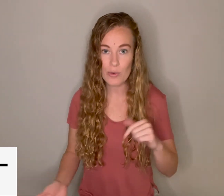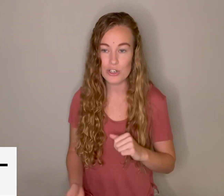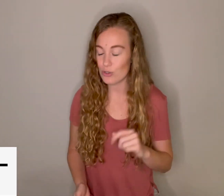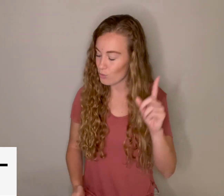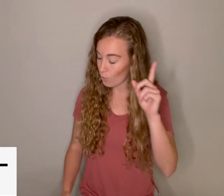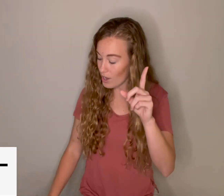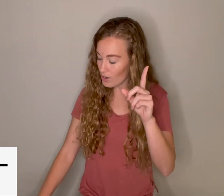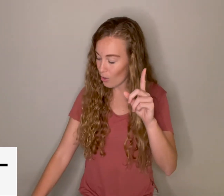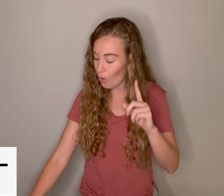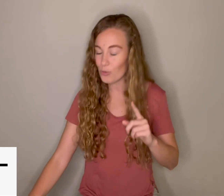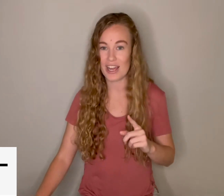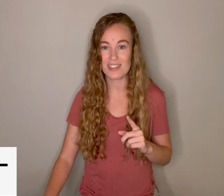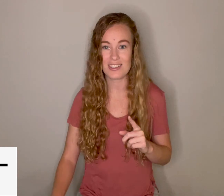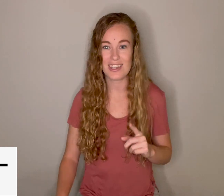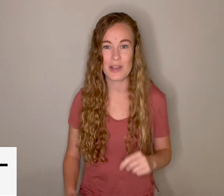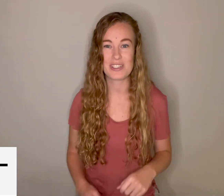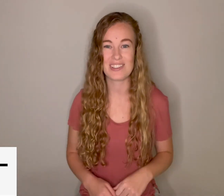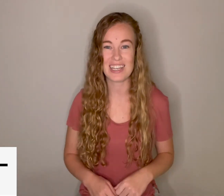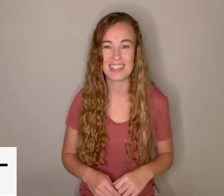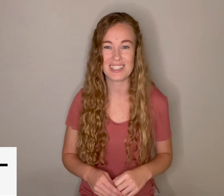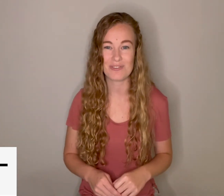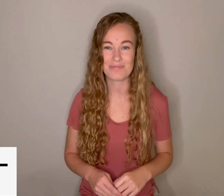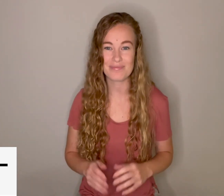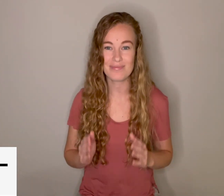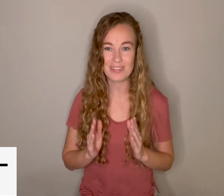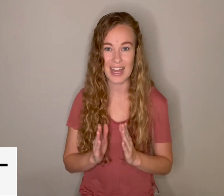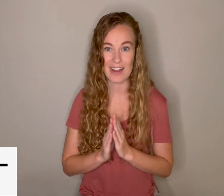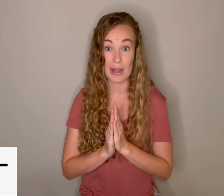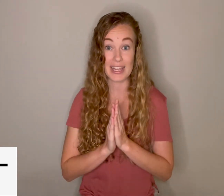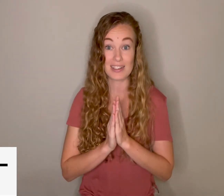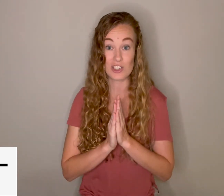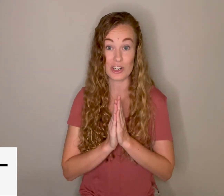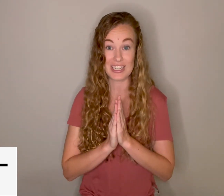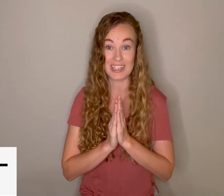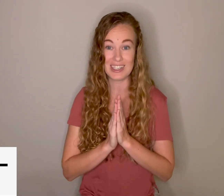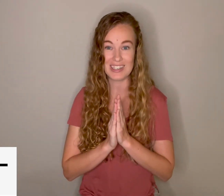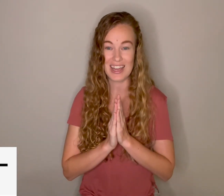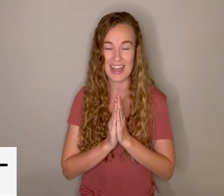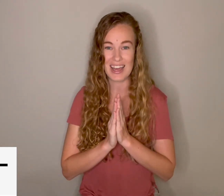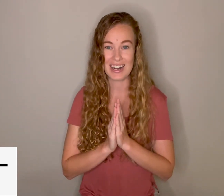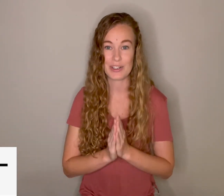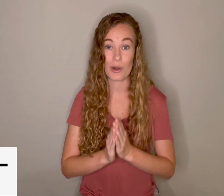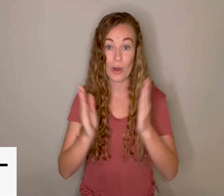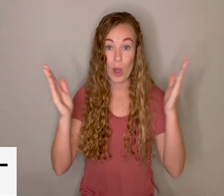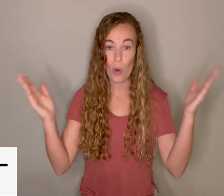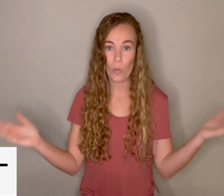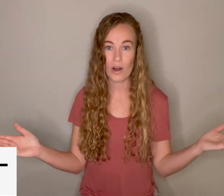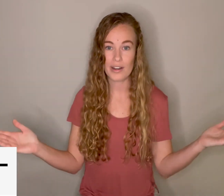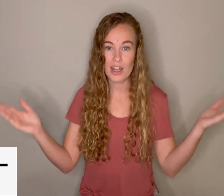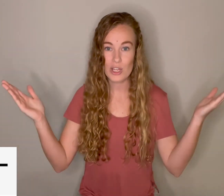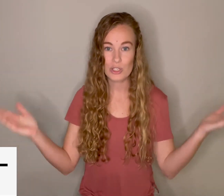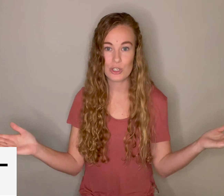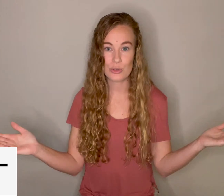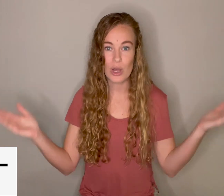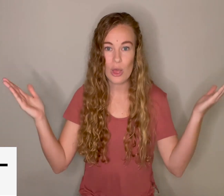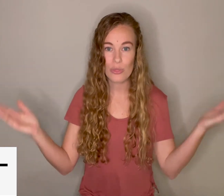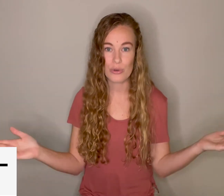to do one whole rest, it would sound like this. I'd have my hands starting here, and I'd go, one, two, three,